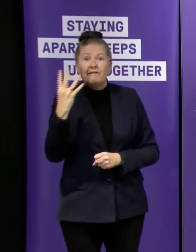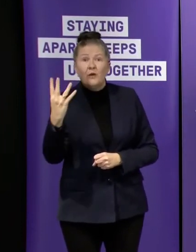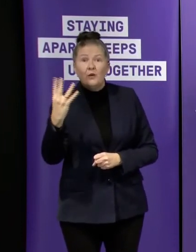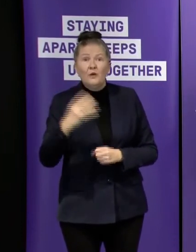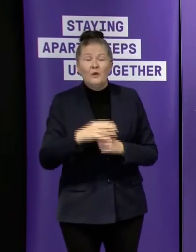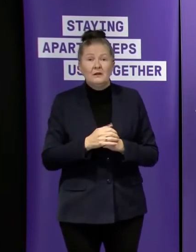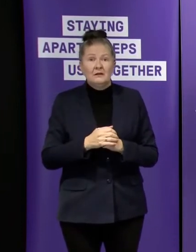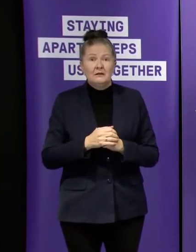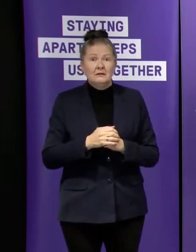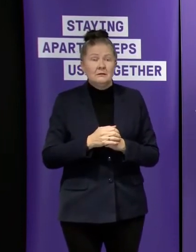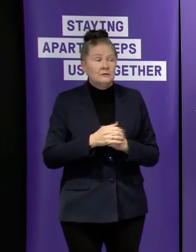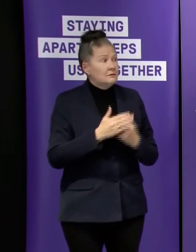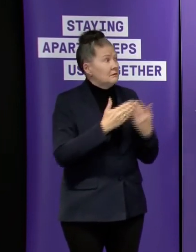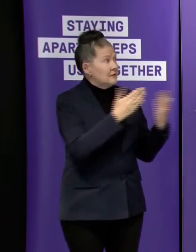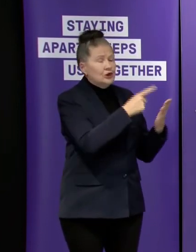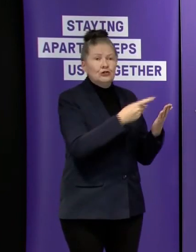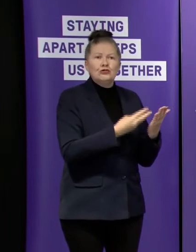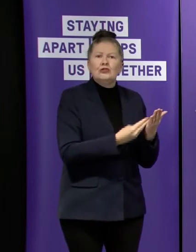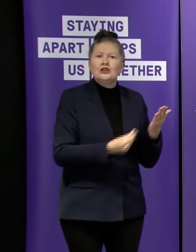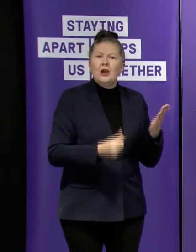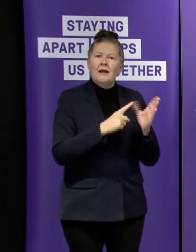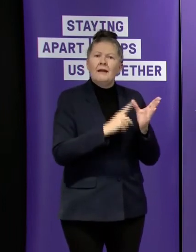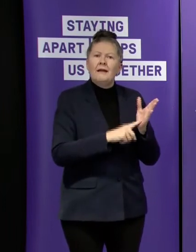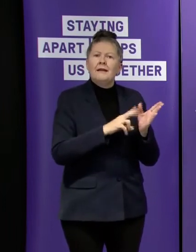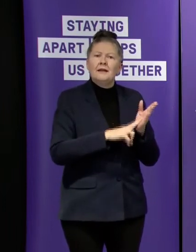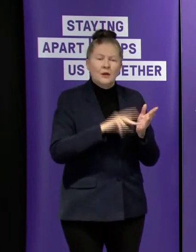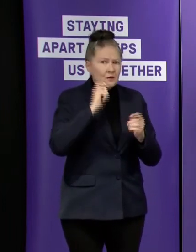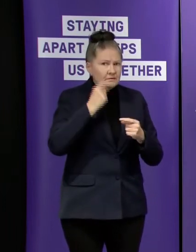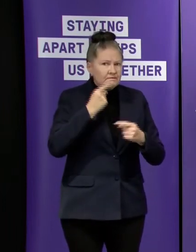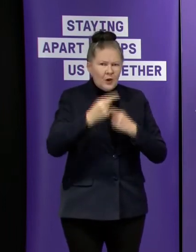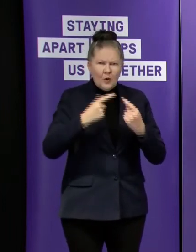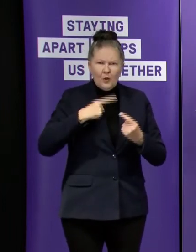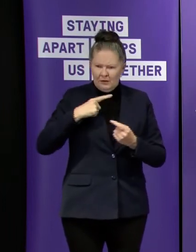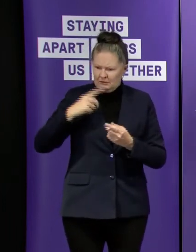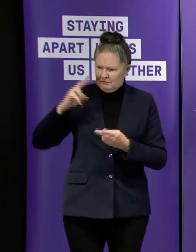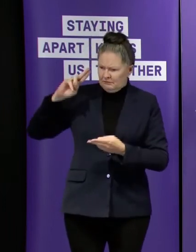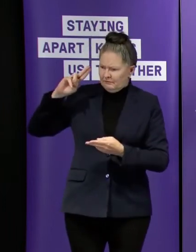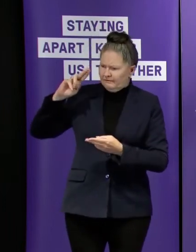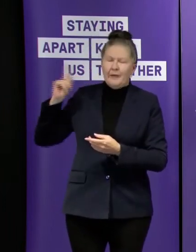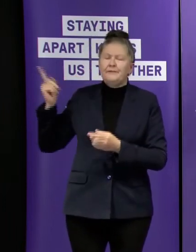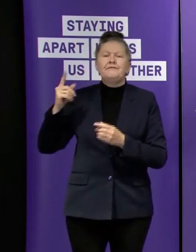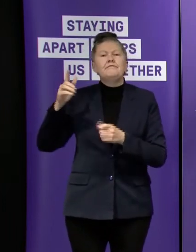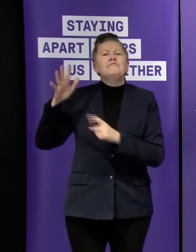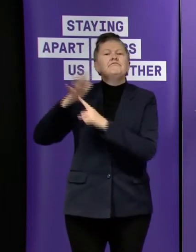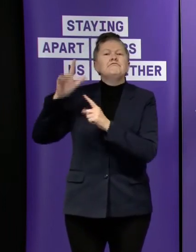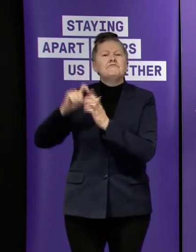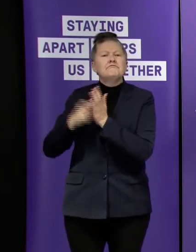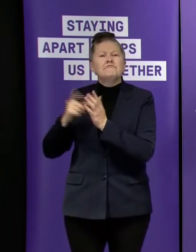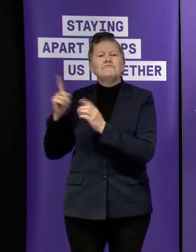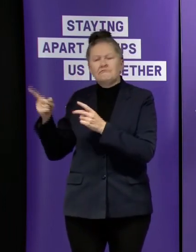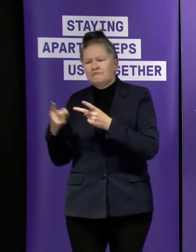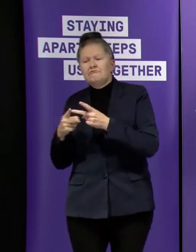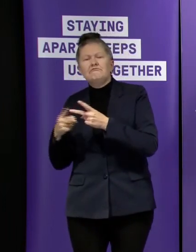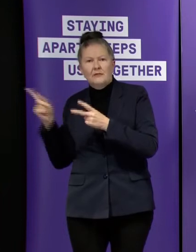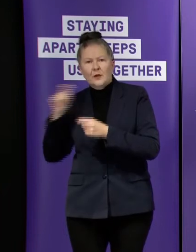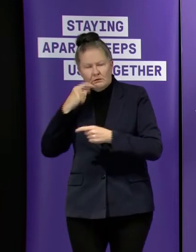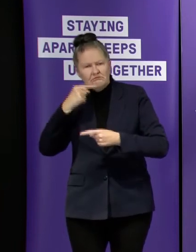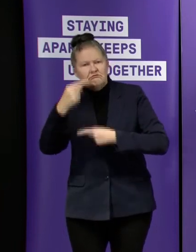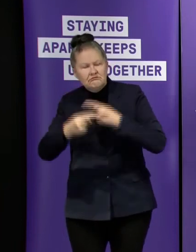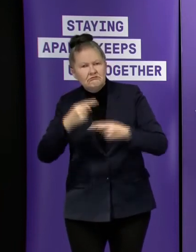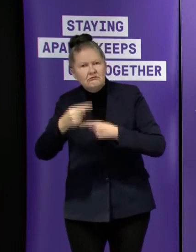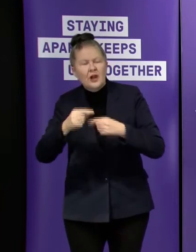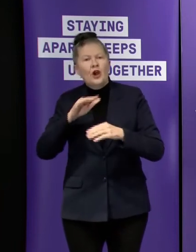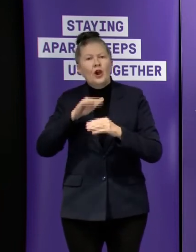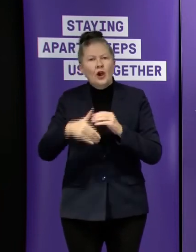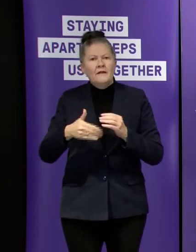why those numbers have dropped substantially over the last couple of days there's been a power of work going on in terms of that